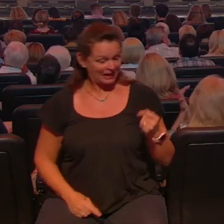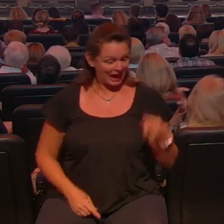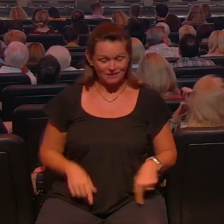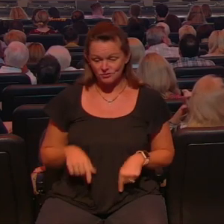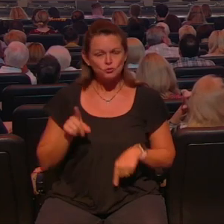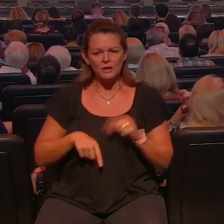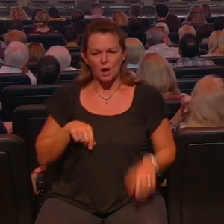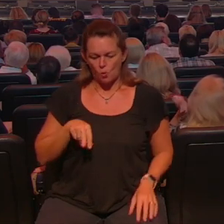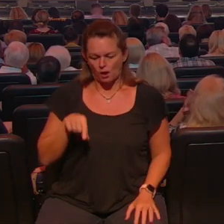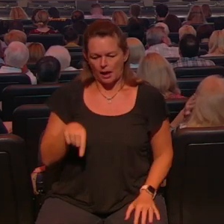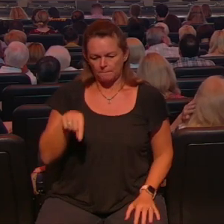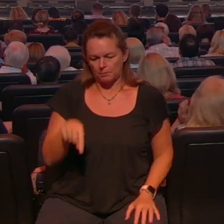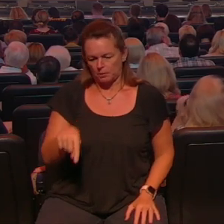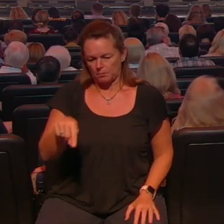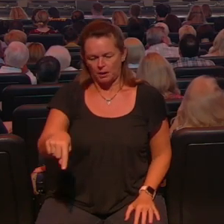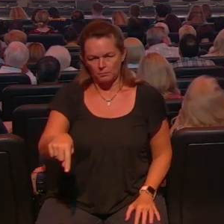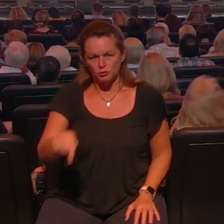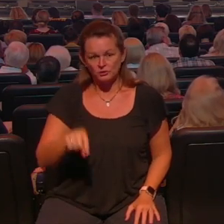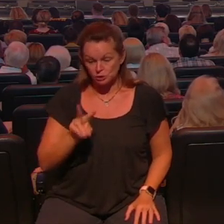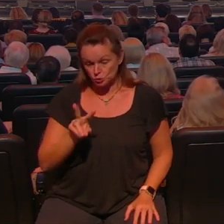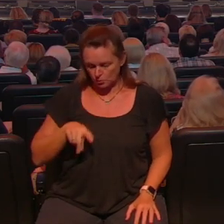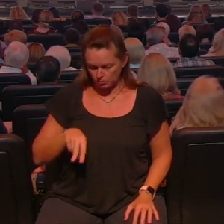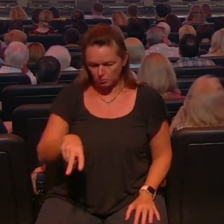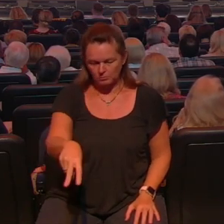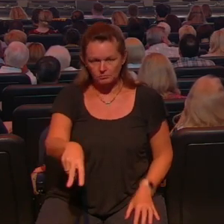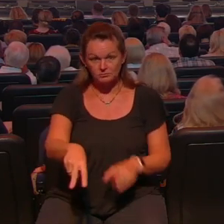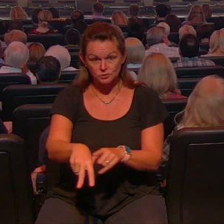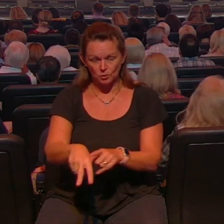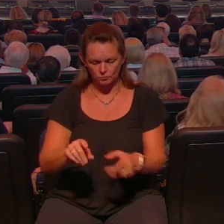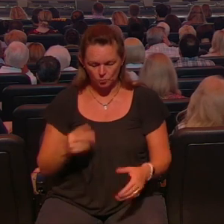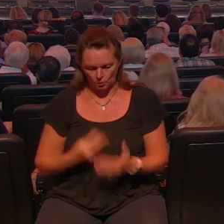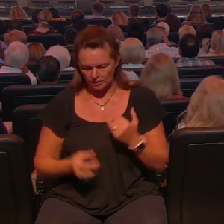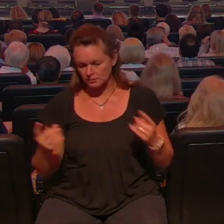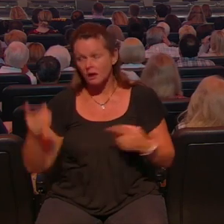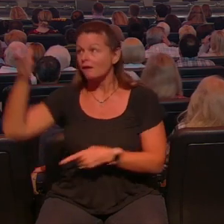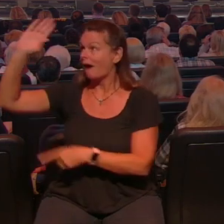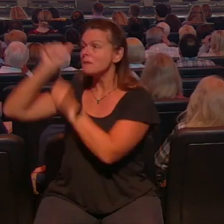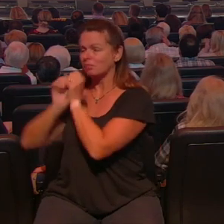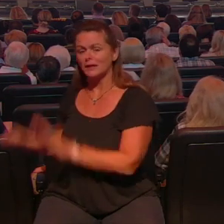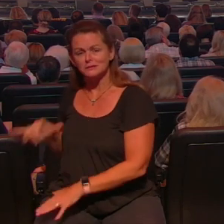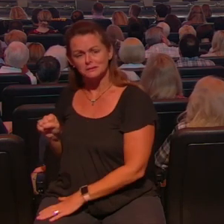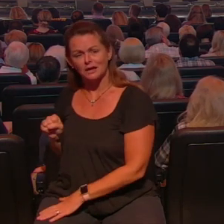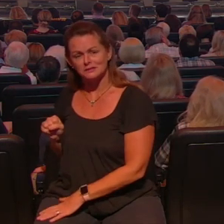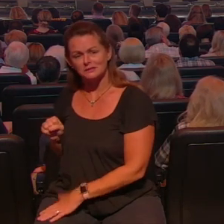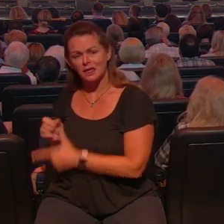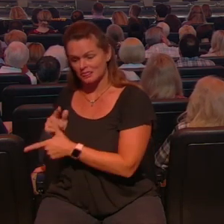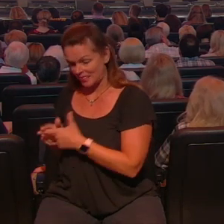takes both in other words I want you to think about this God is the one who blesses us so that we can be a blessing he